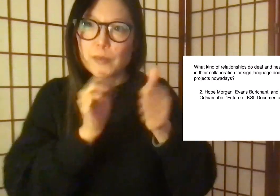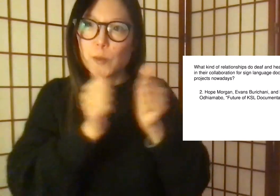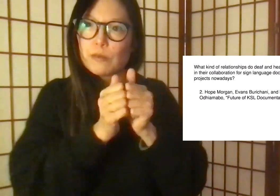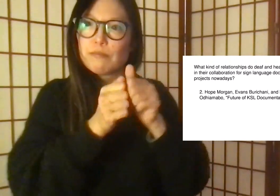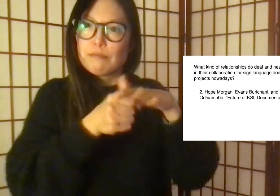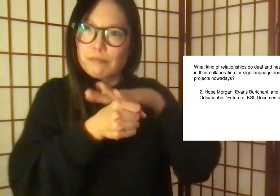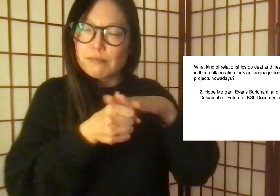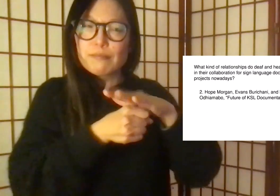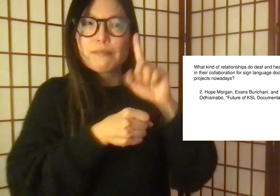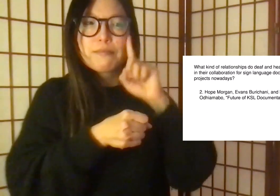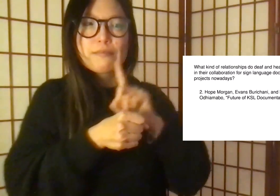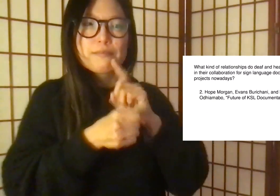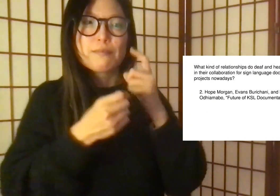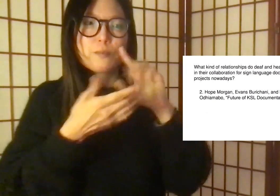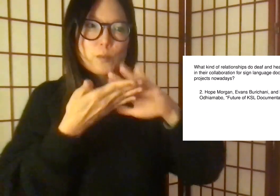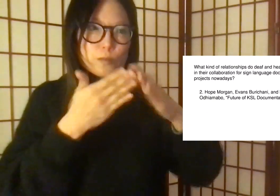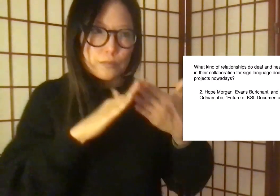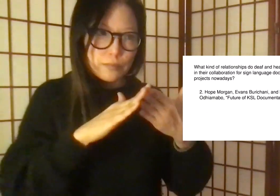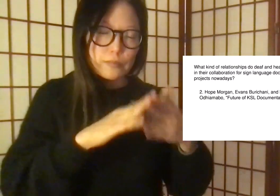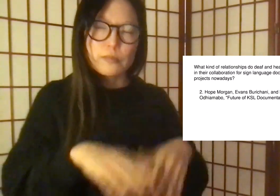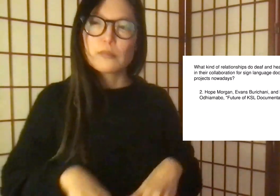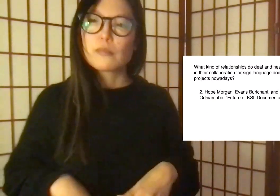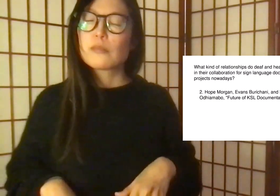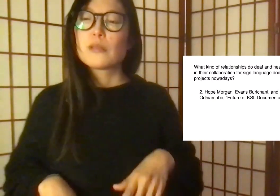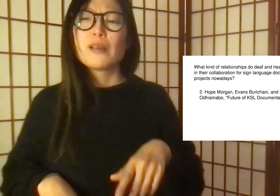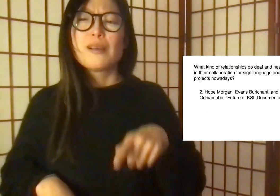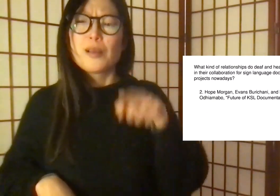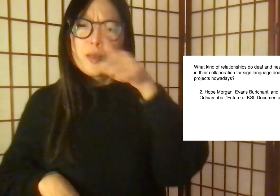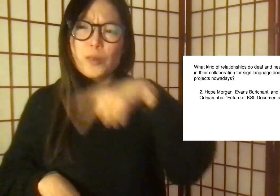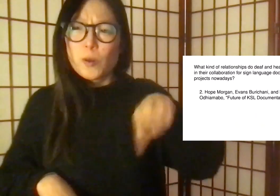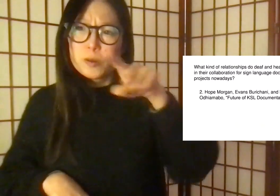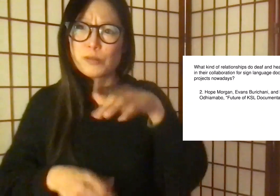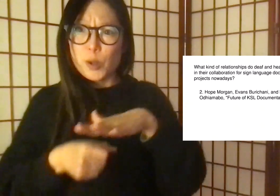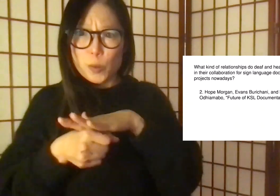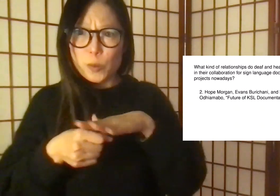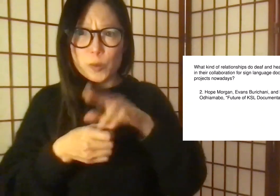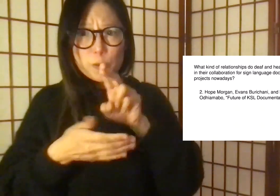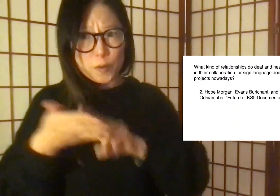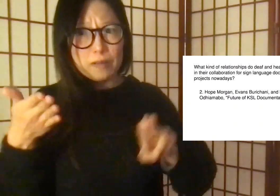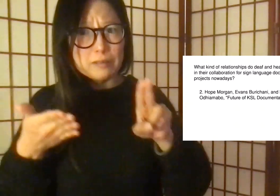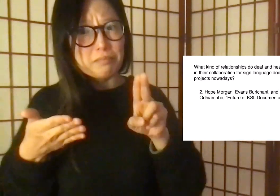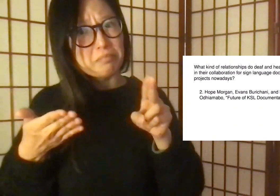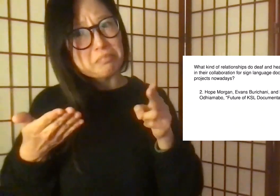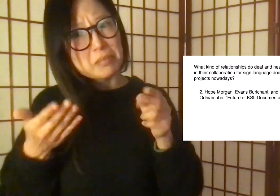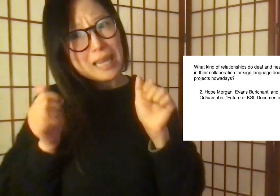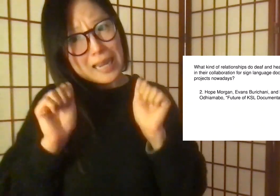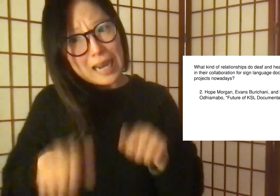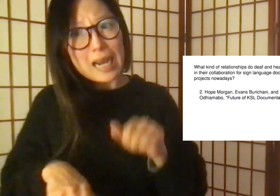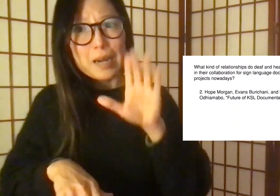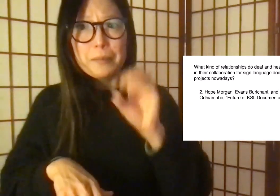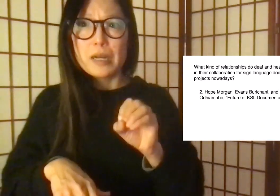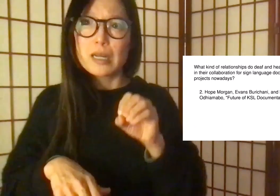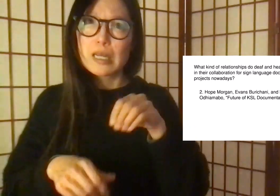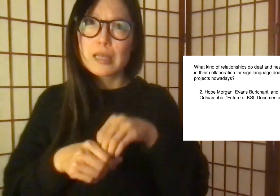and for sign linguists to forge a collaboration with the deaf community.